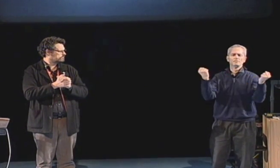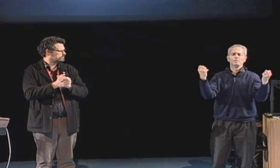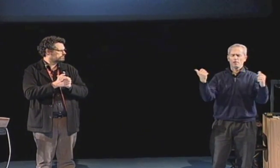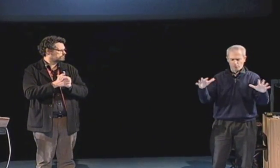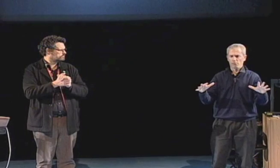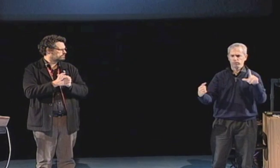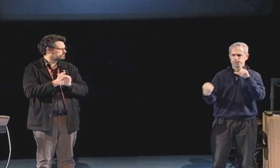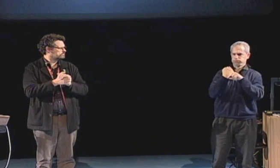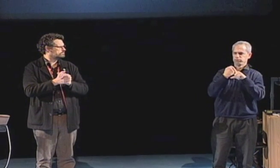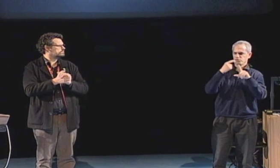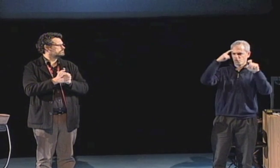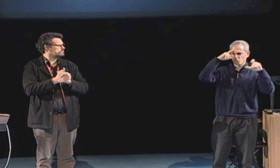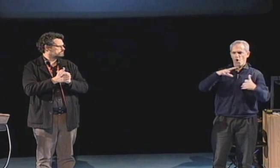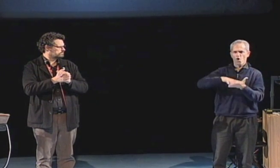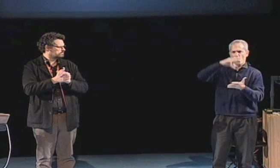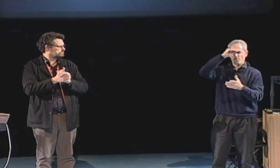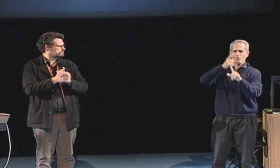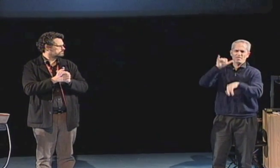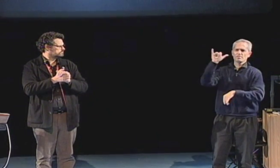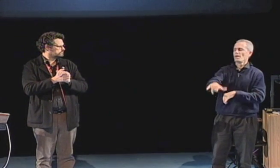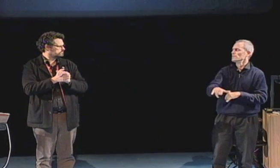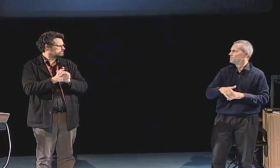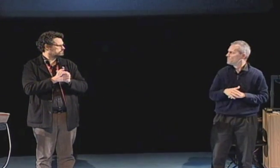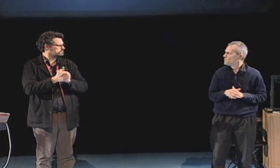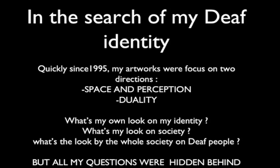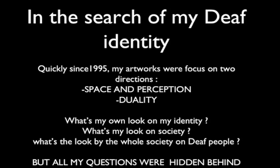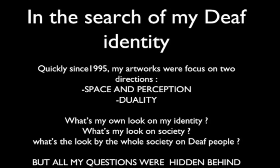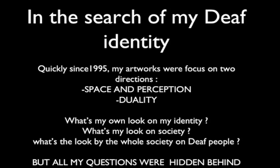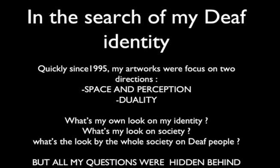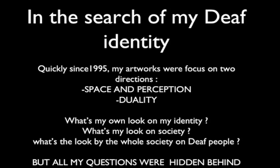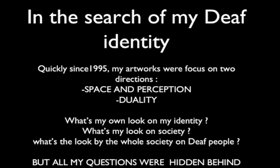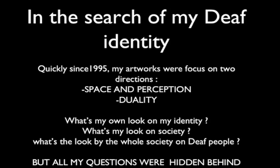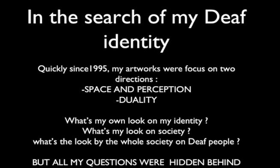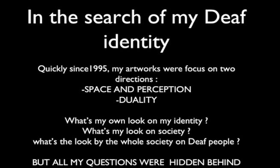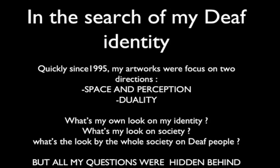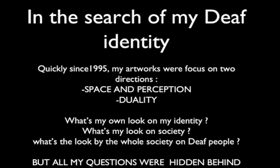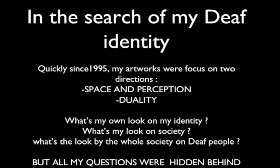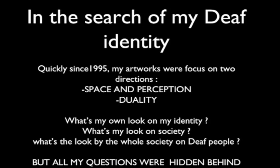school again but I had a strong deaf program where I learned sign